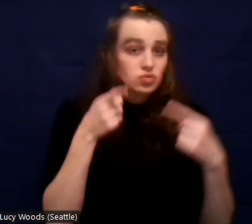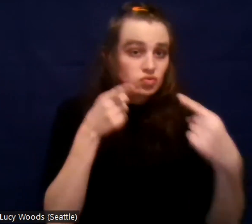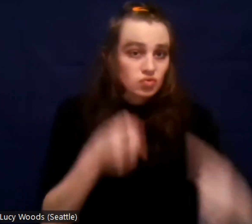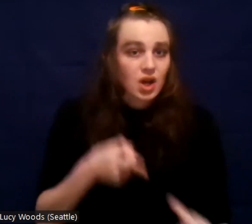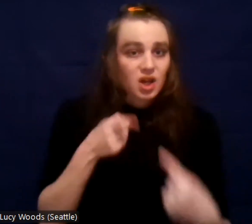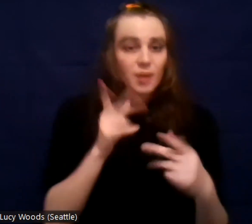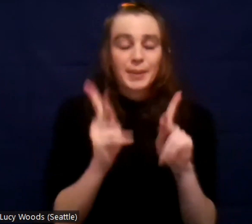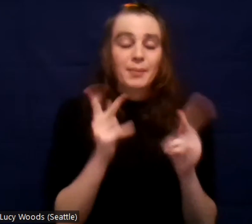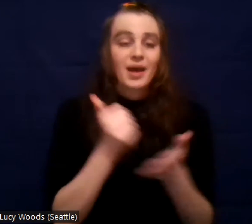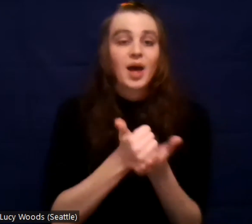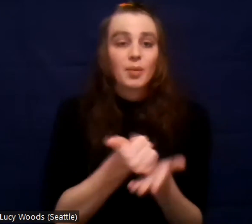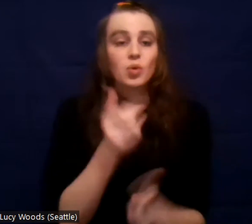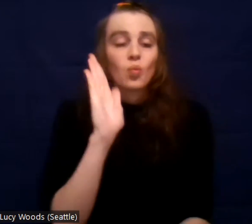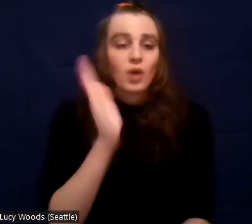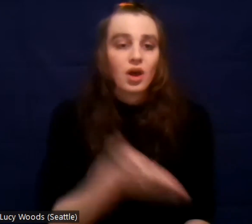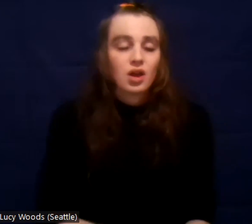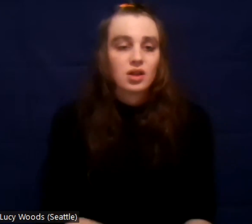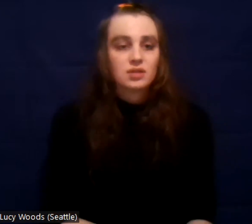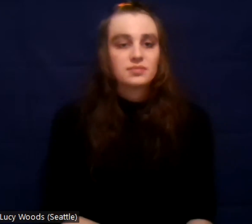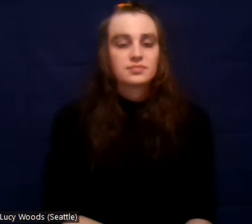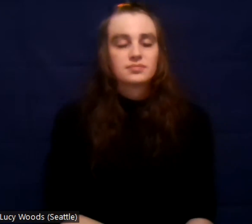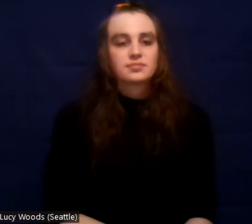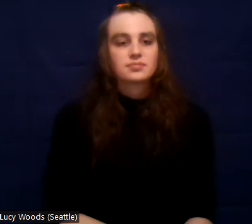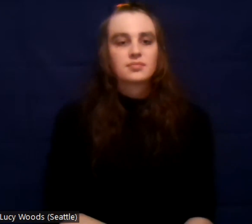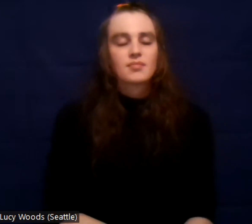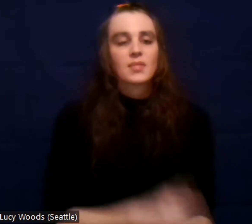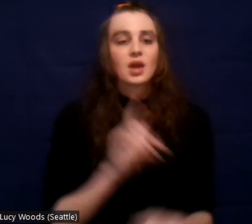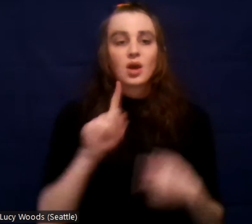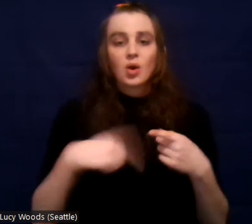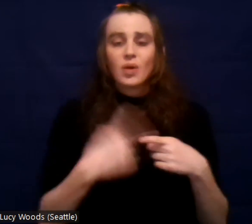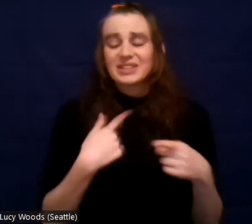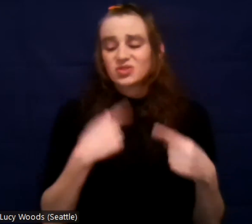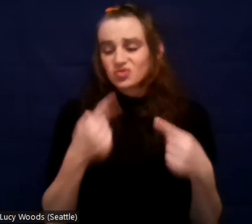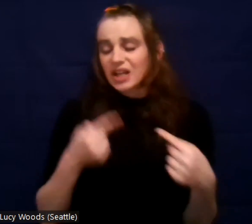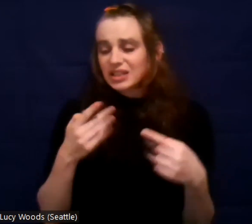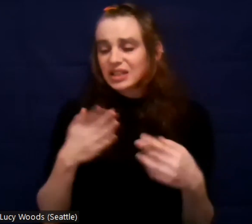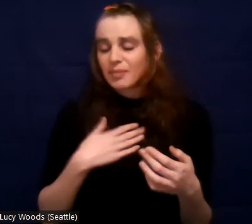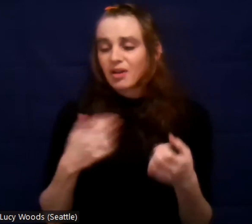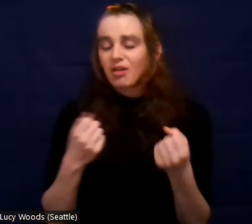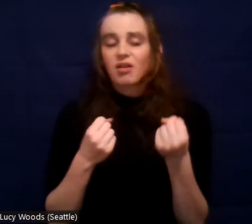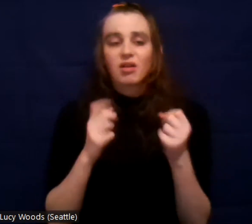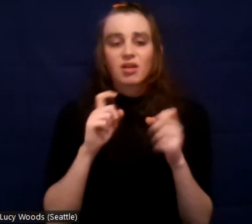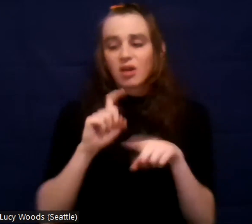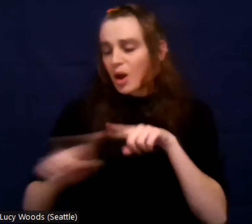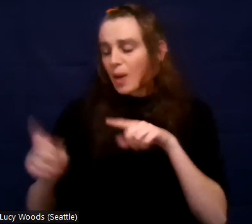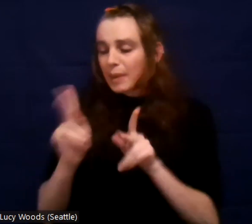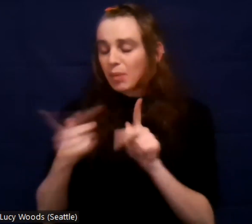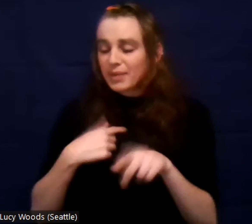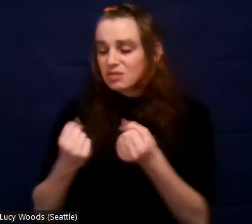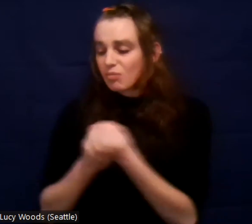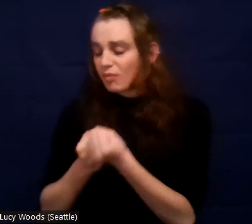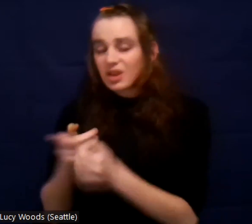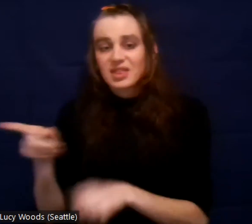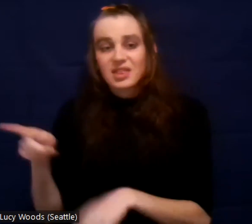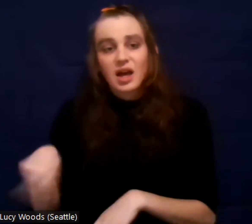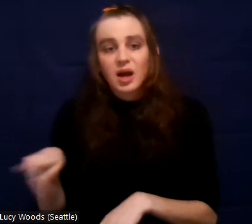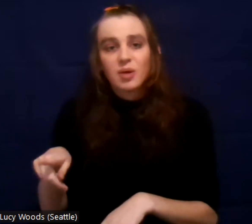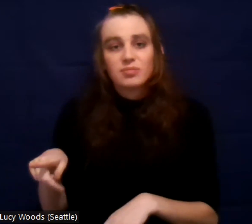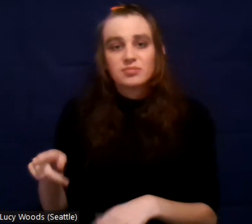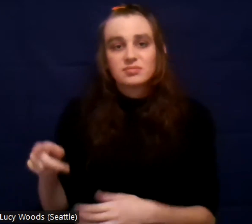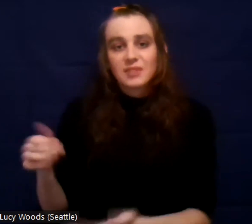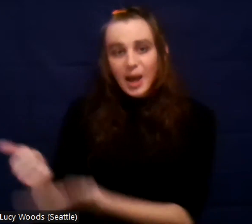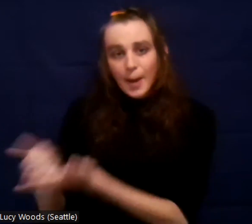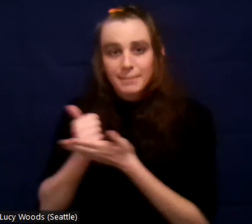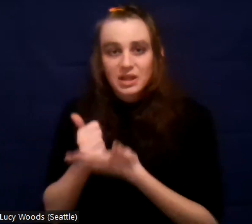times where I struggled and I'll call a sponsor and I'm like, Hey, let's get together. Um, and it, it always saves me from drinking.